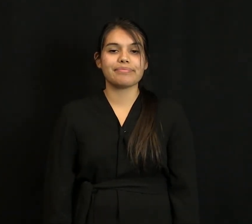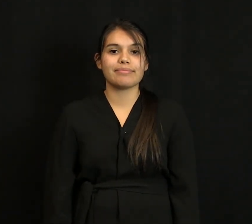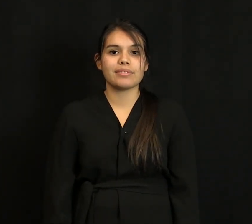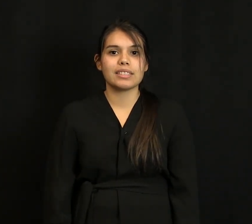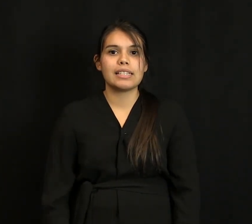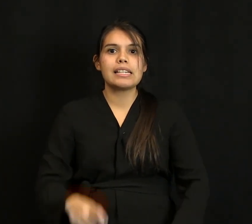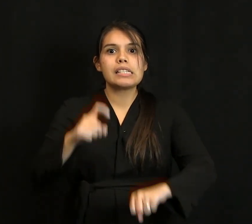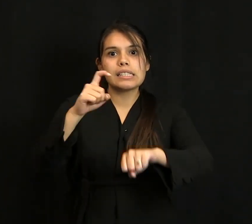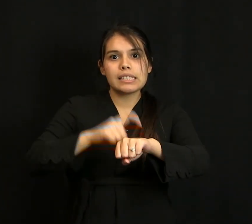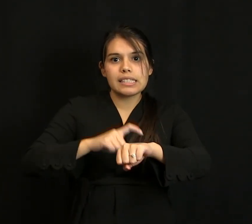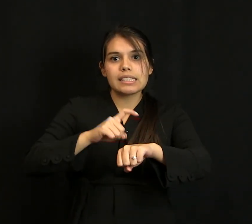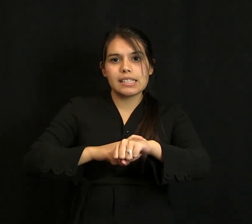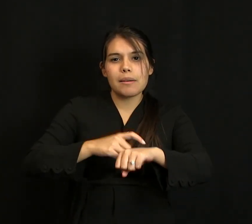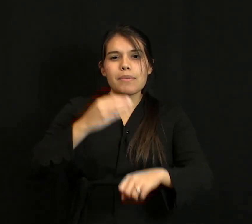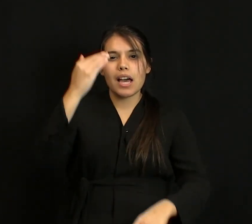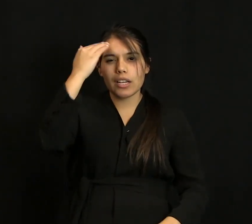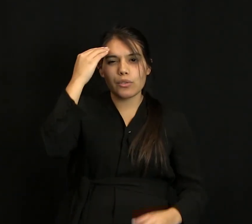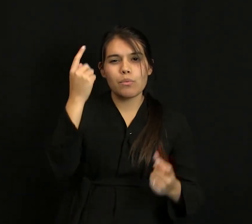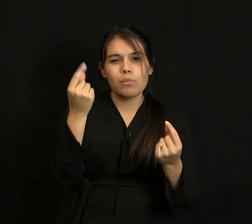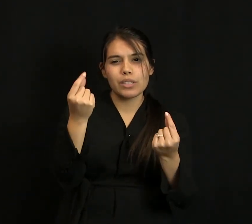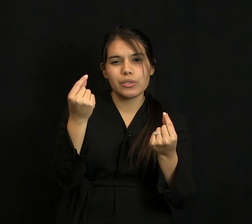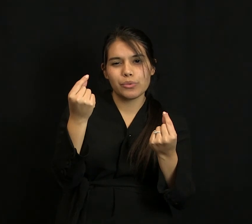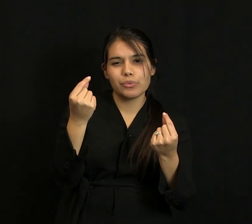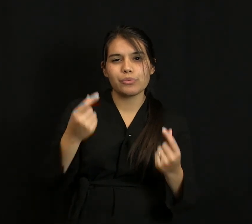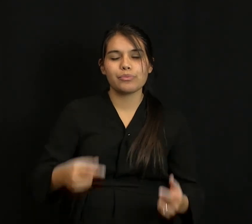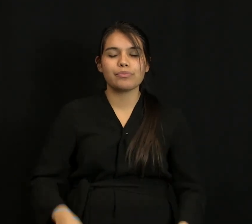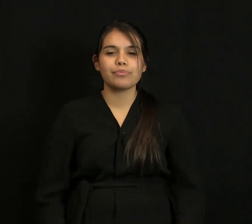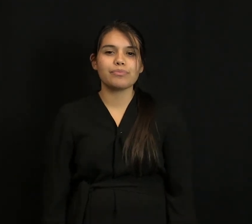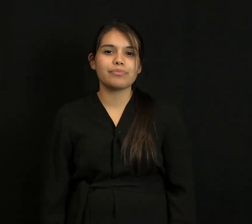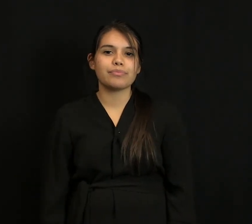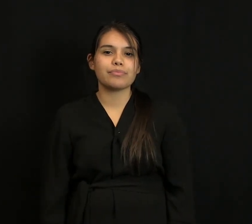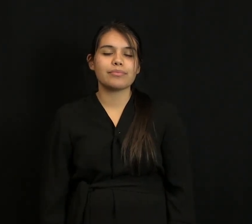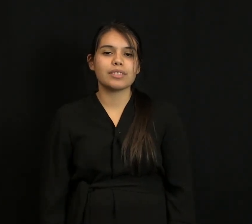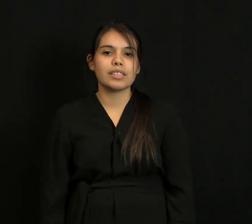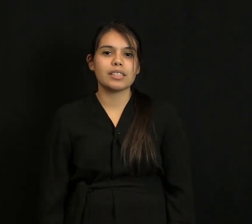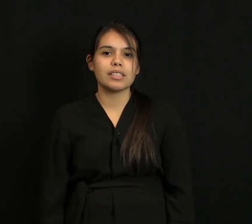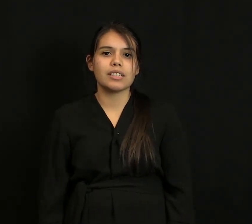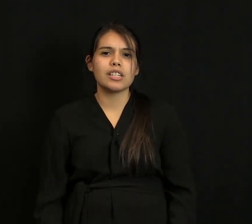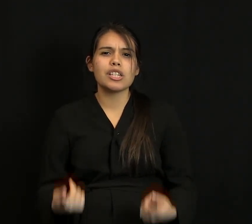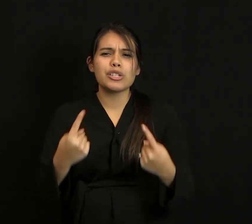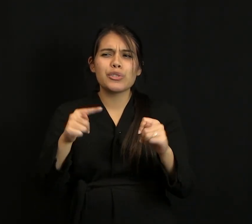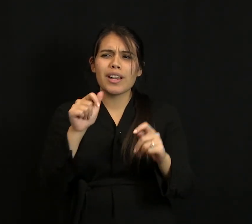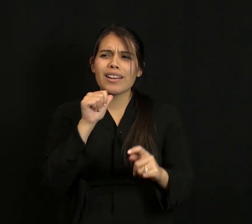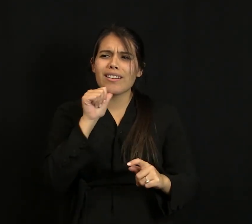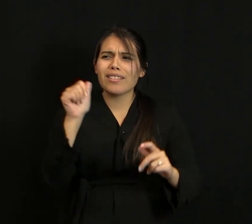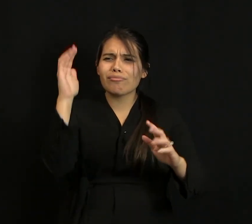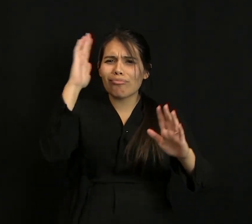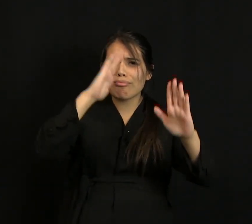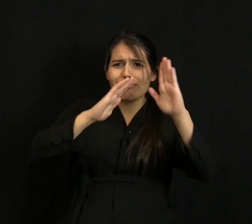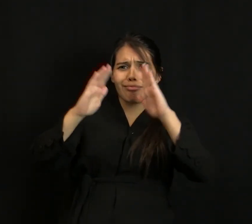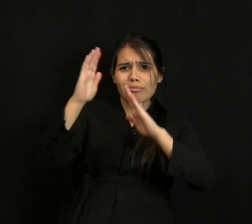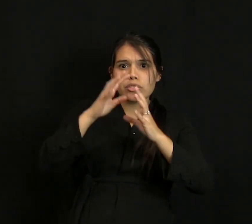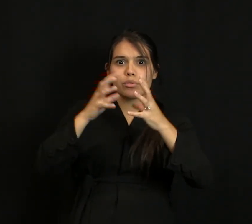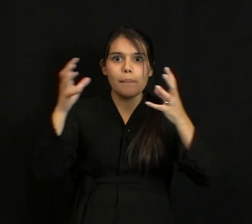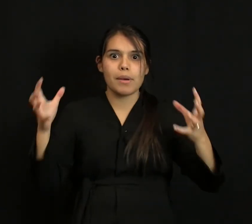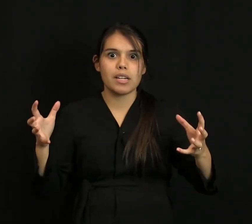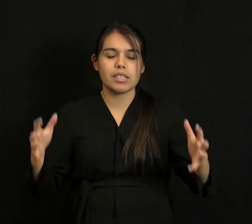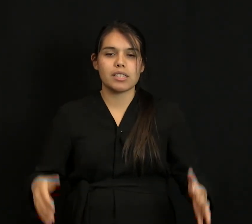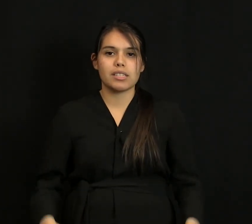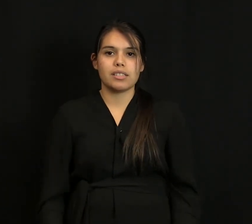This time, I know what I need to do. I'll try not to worry so much. I'll be good to my fellow